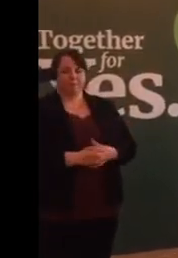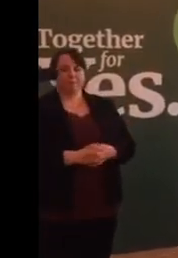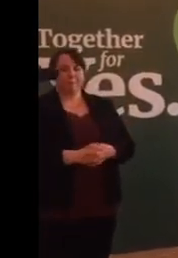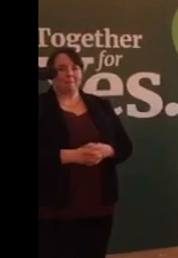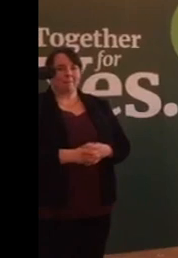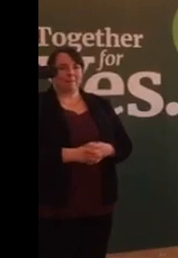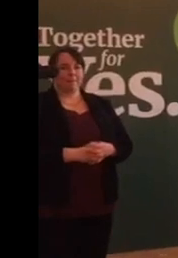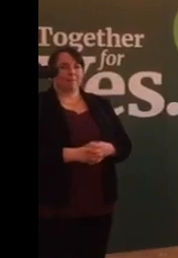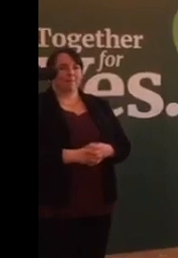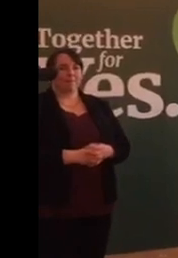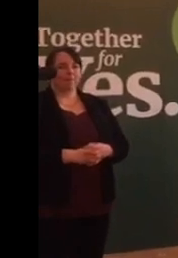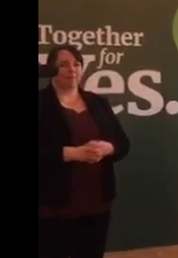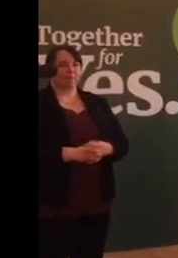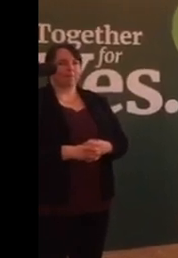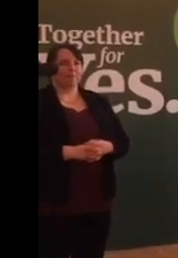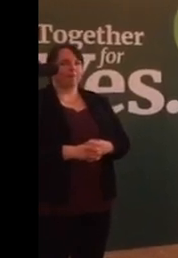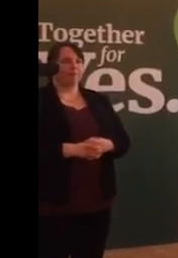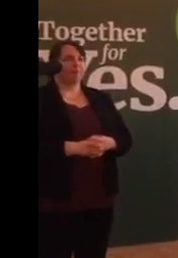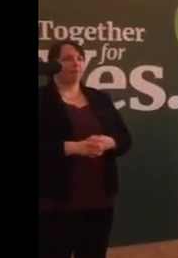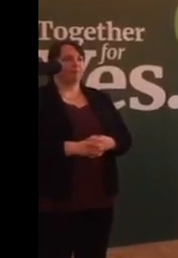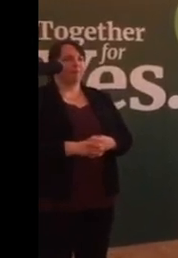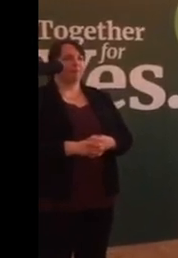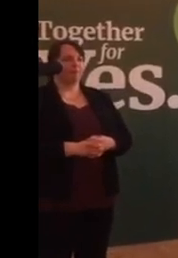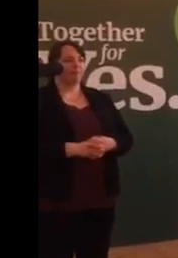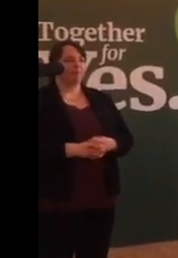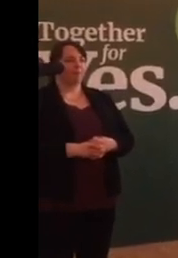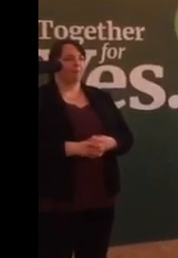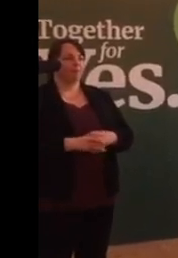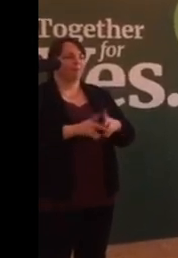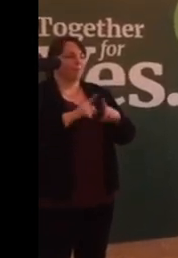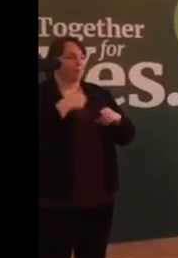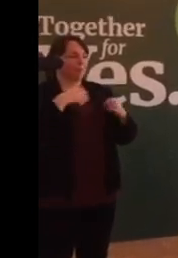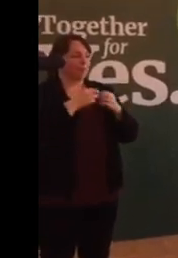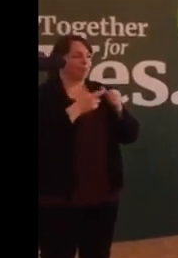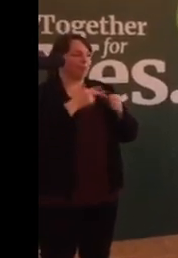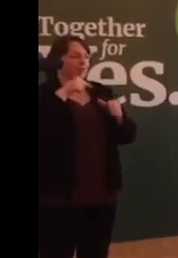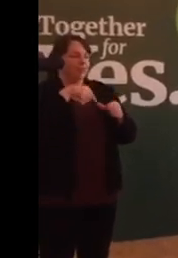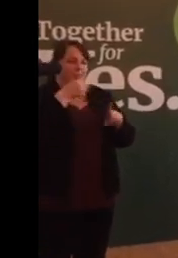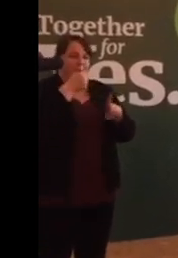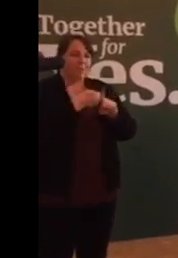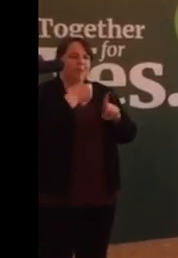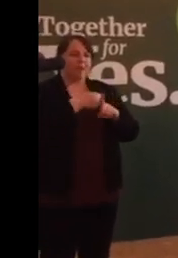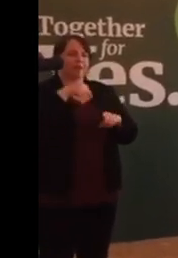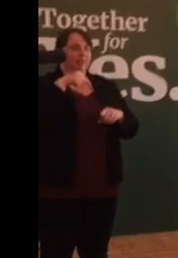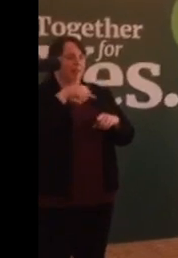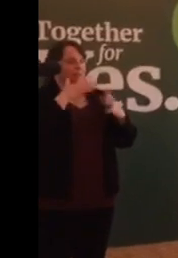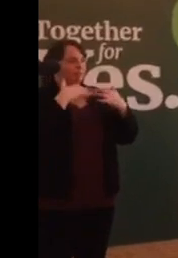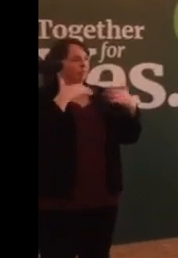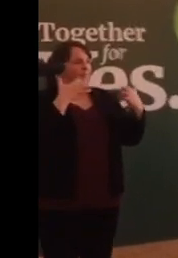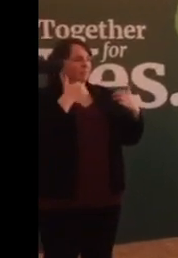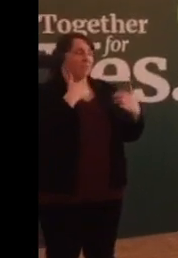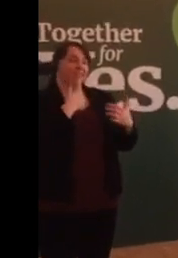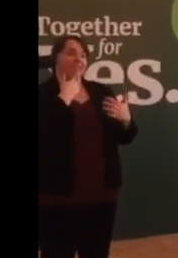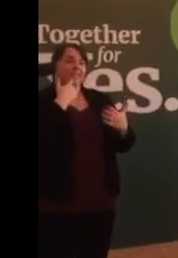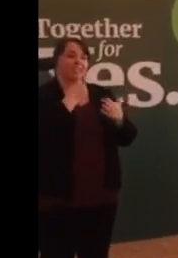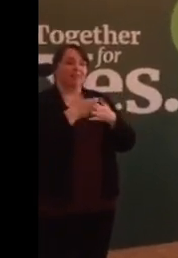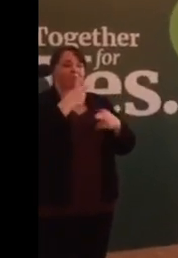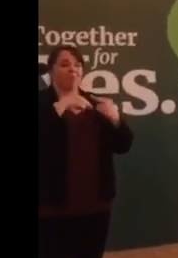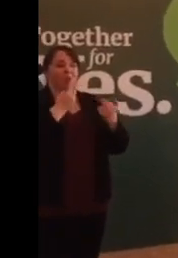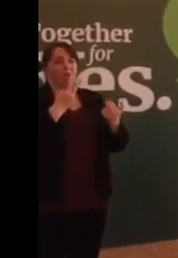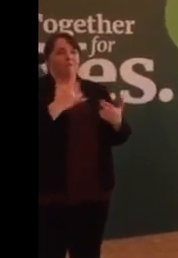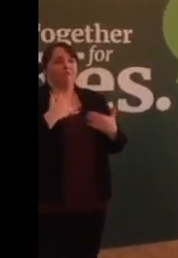I, as I've said, this gathering and this campaign is the second time round or a repeat